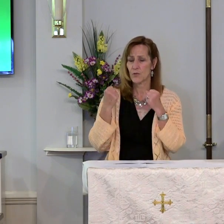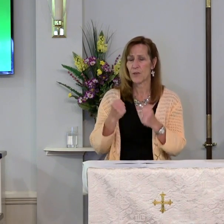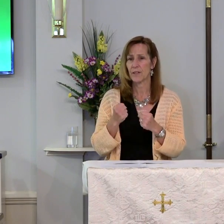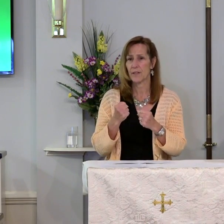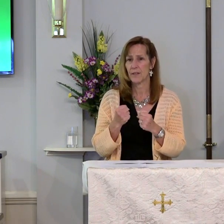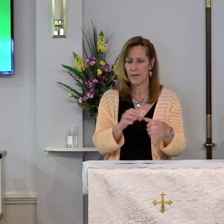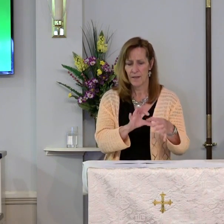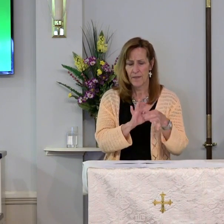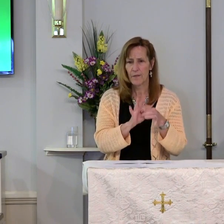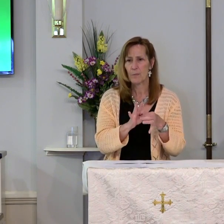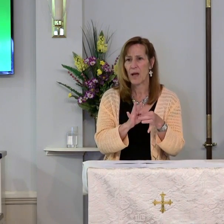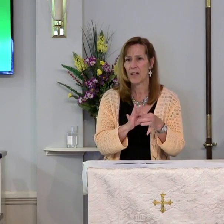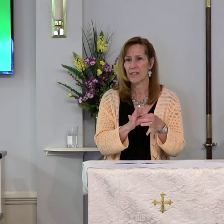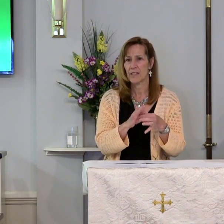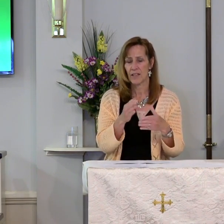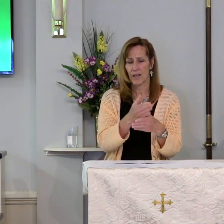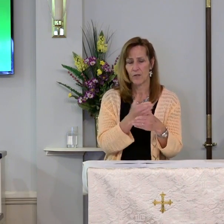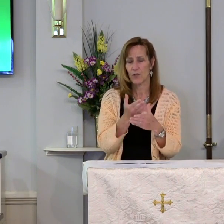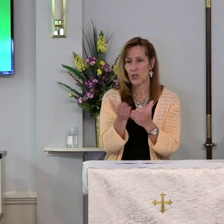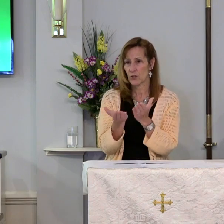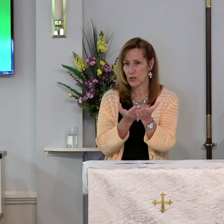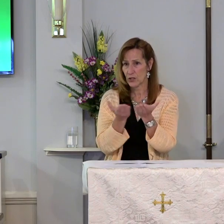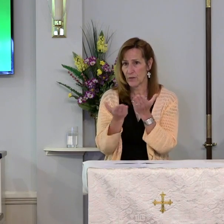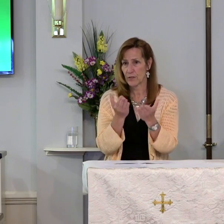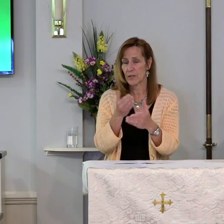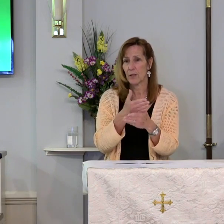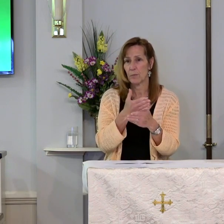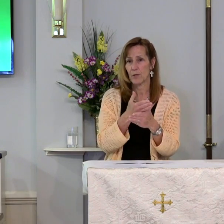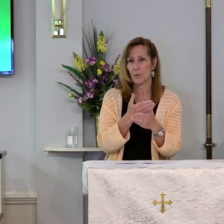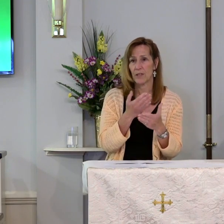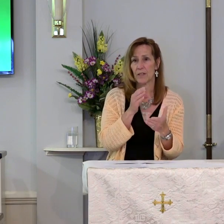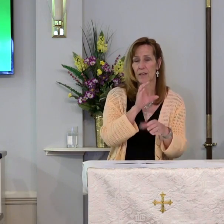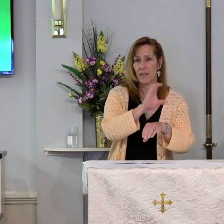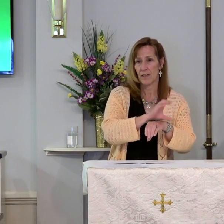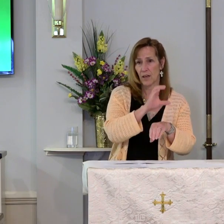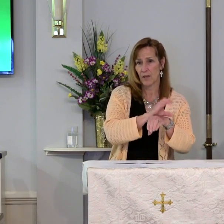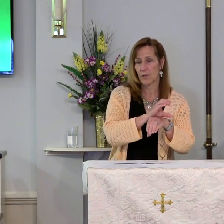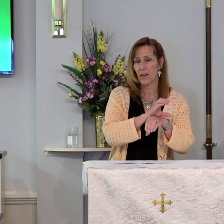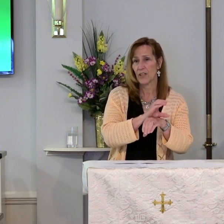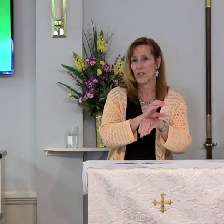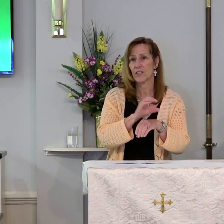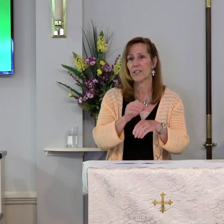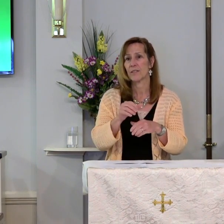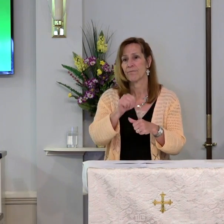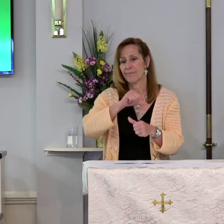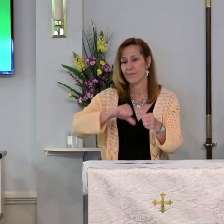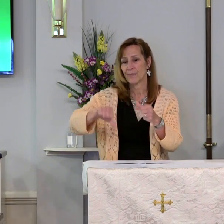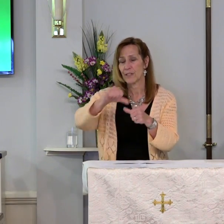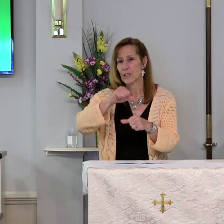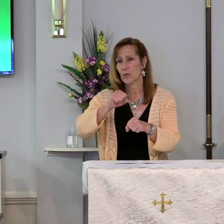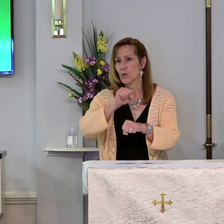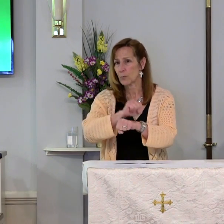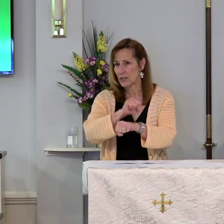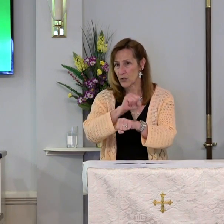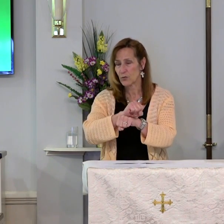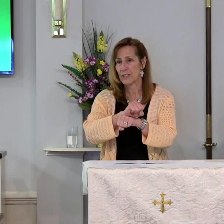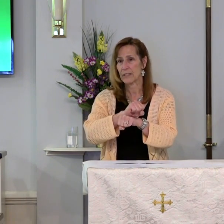the bonds of shared service between congregations and social ministries.